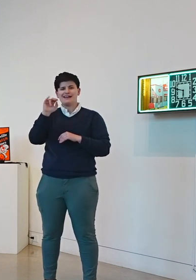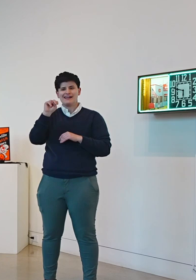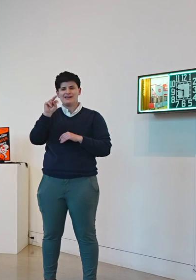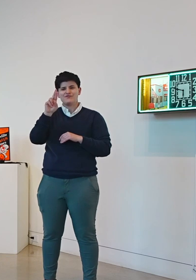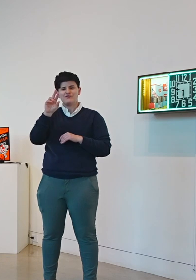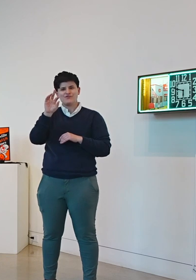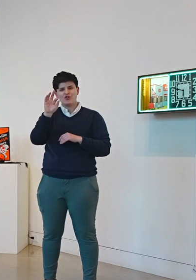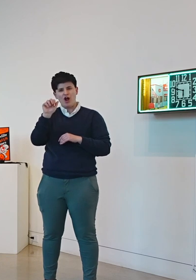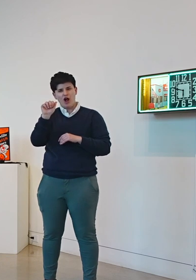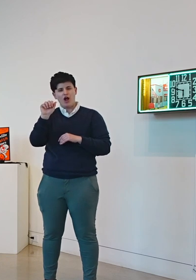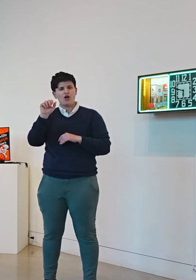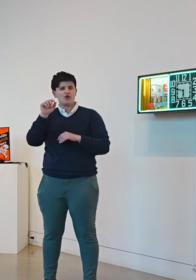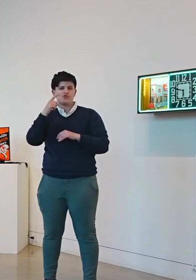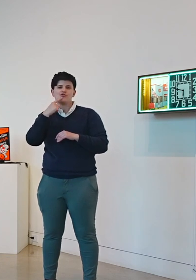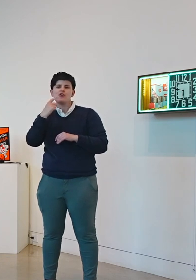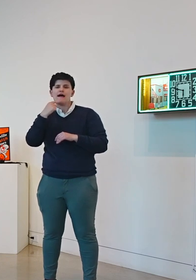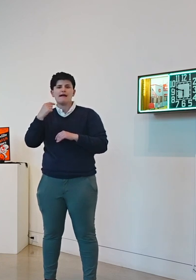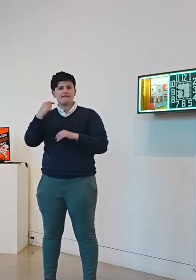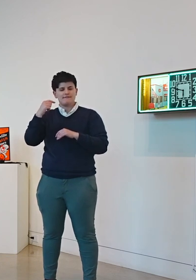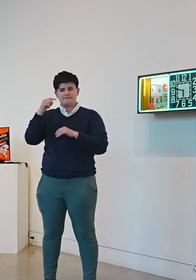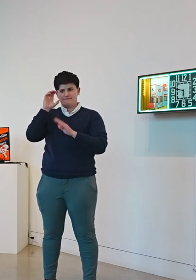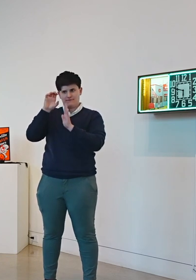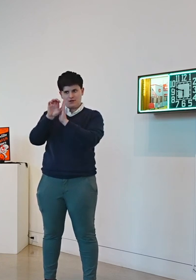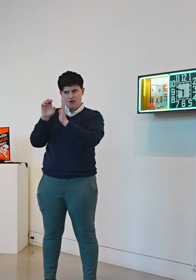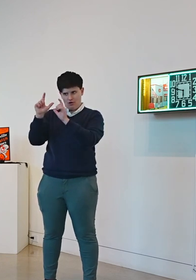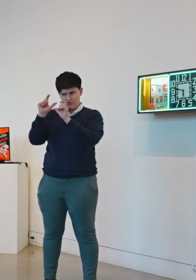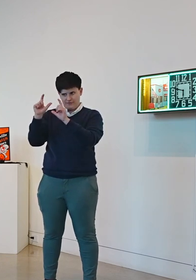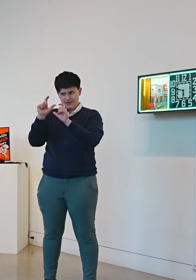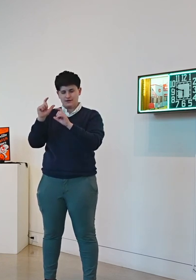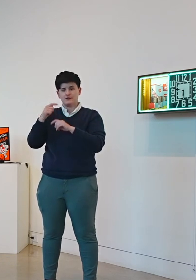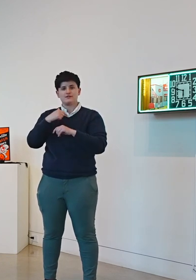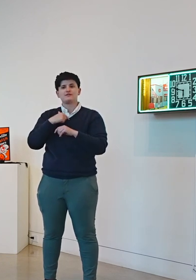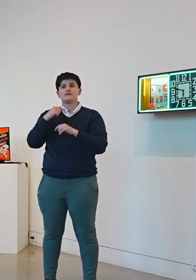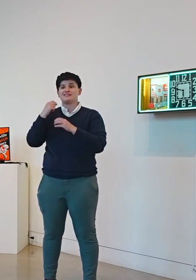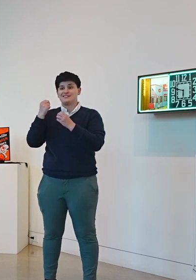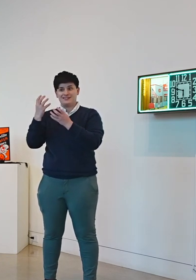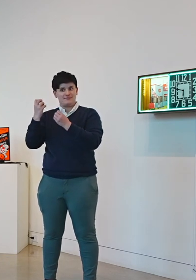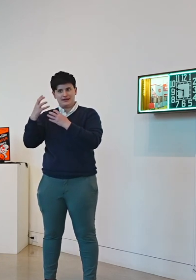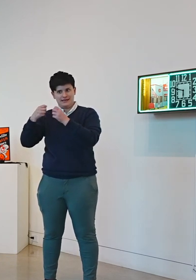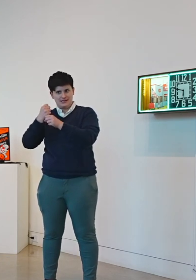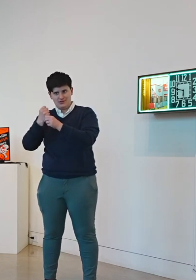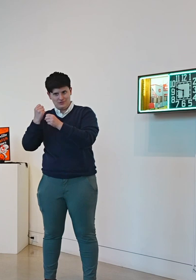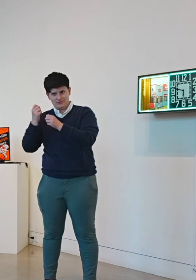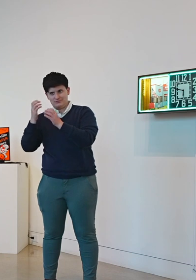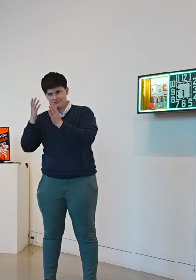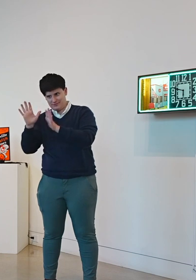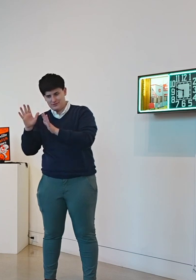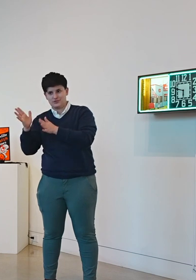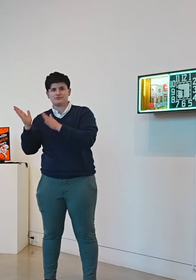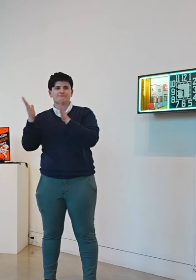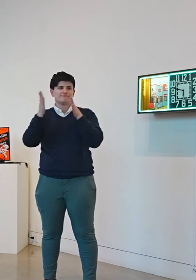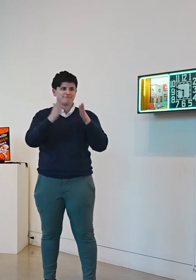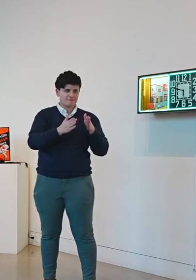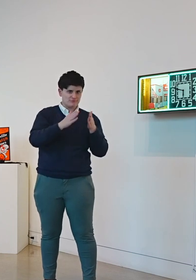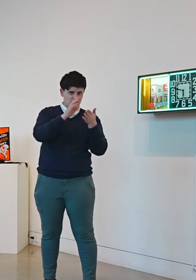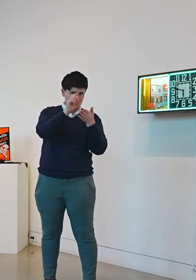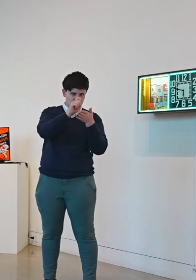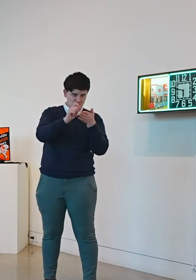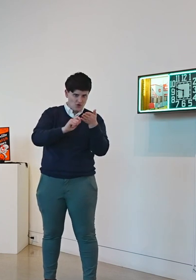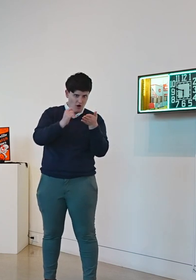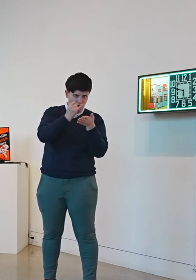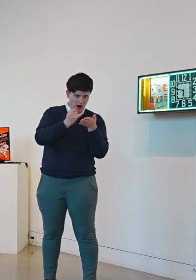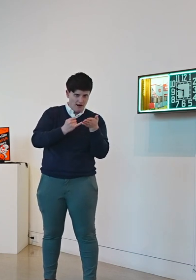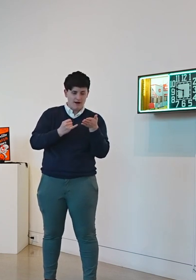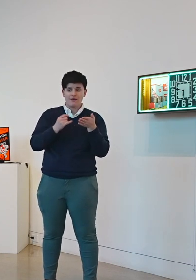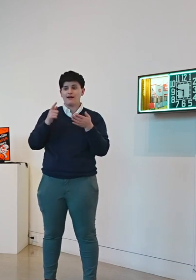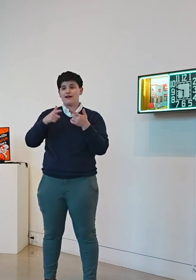and I did that for many years and then I changed back to drawing and then when I was at the zoo